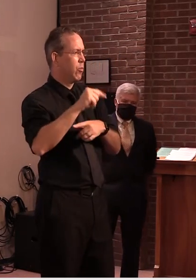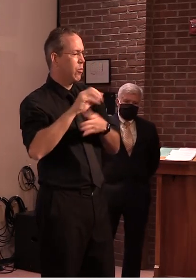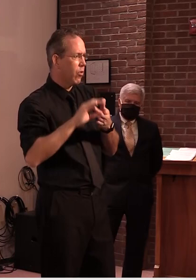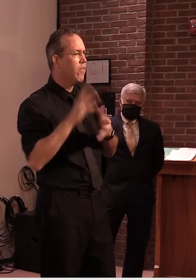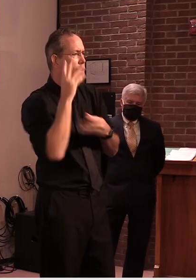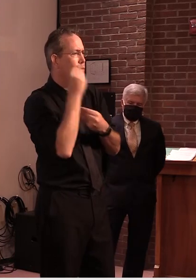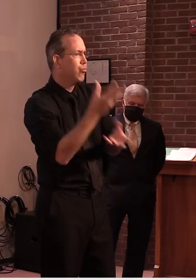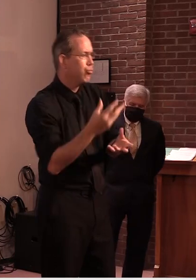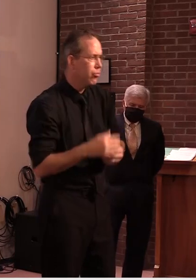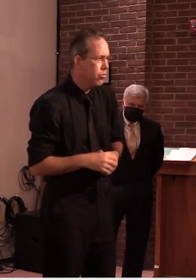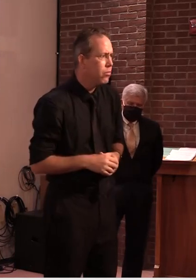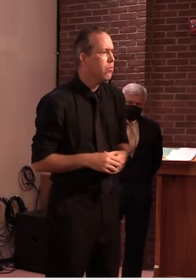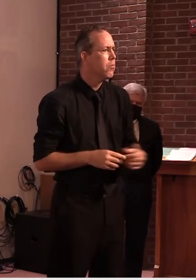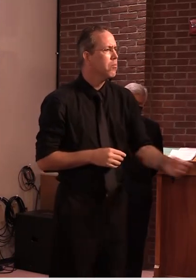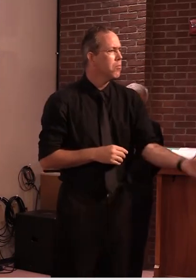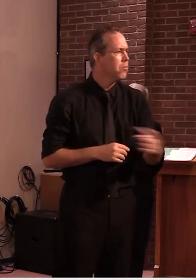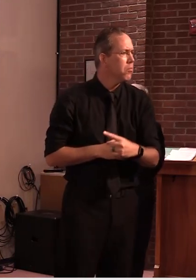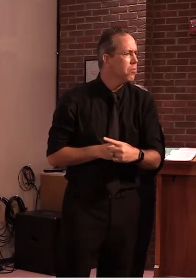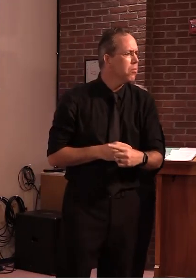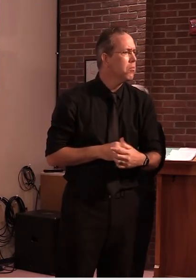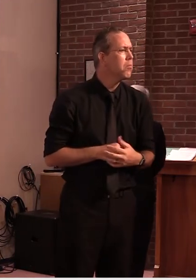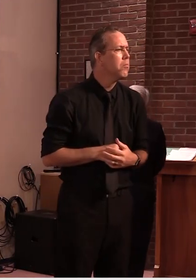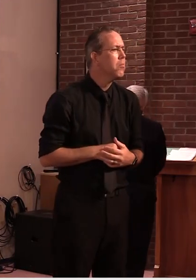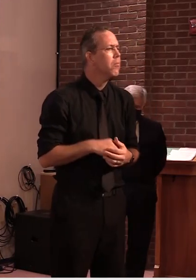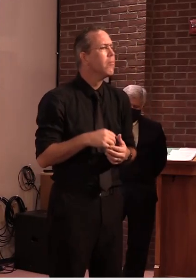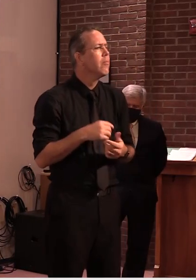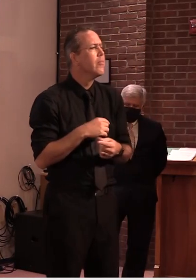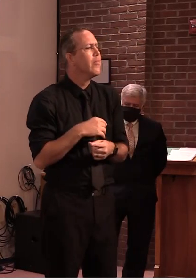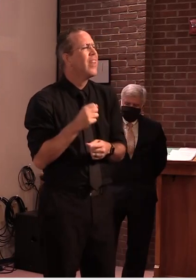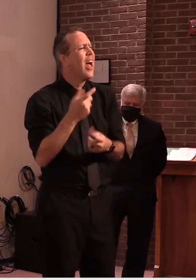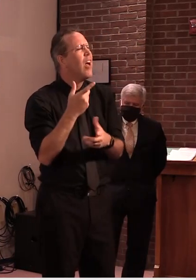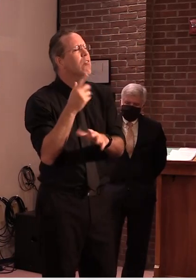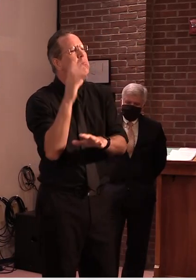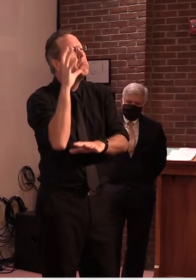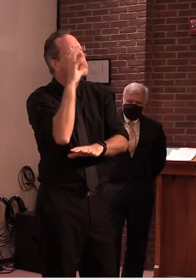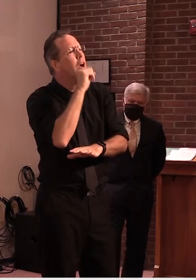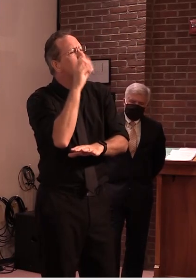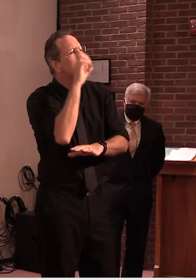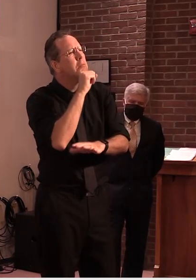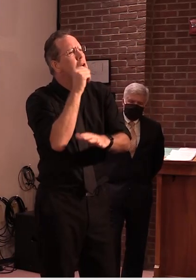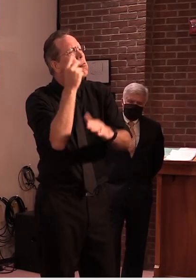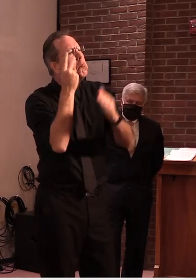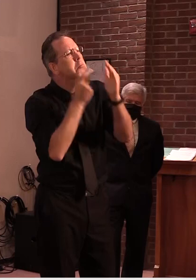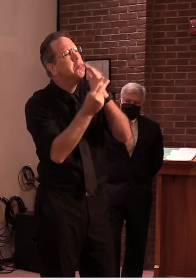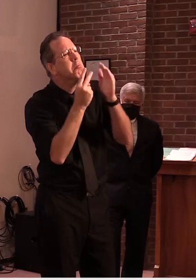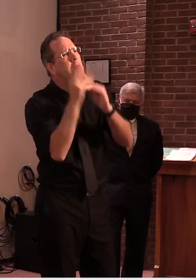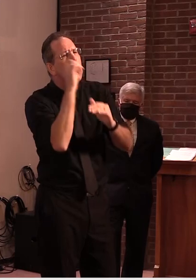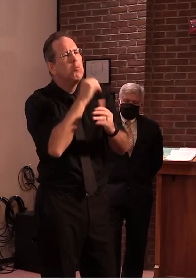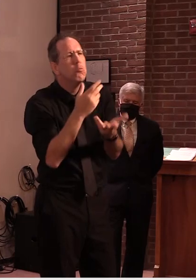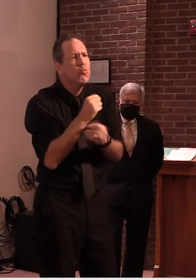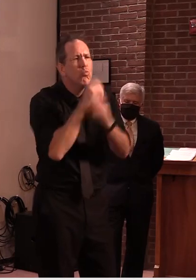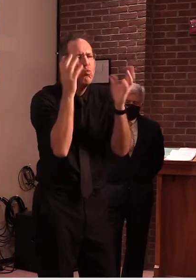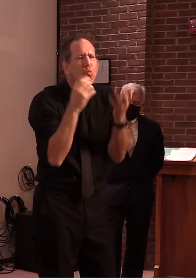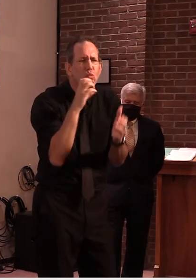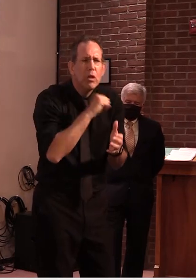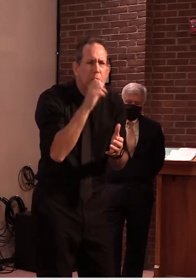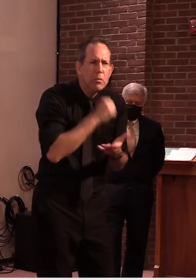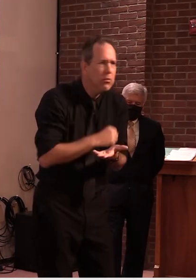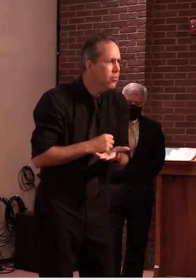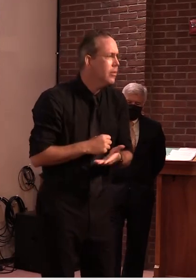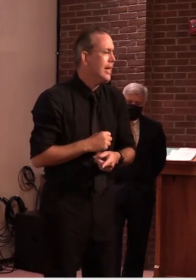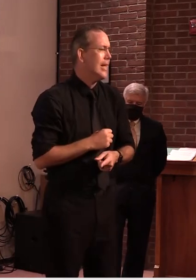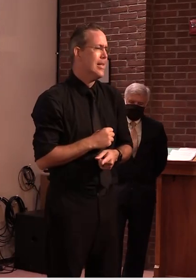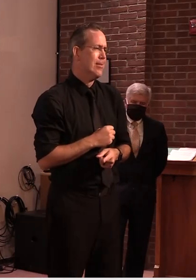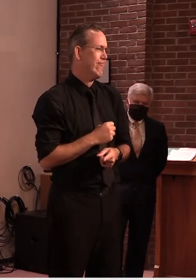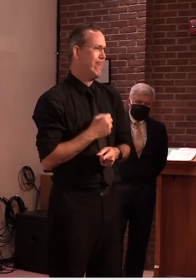No, think, as I mentioned, it's too early to tell. You know, there are many districts that are still revising their plans and some districts